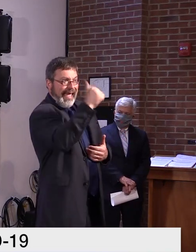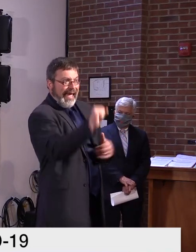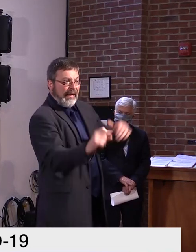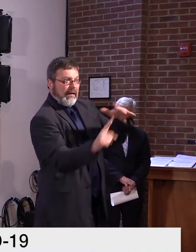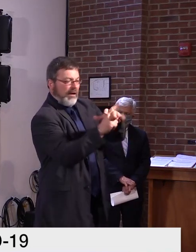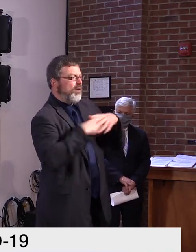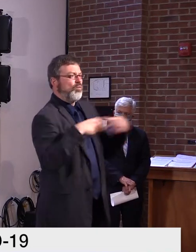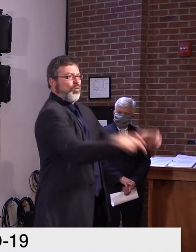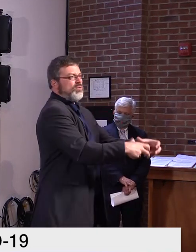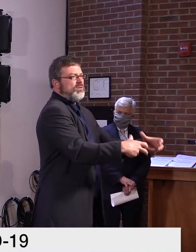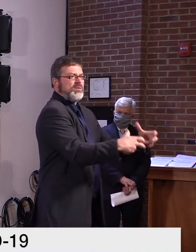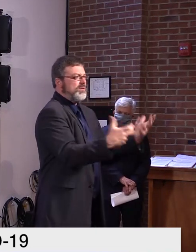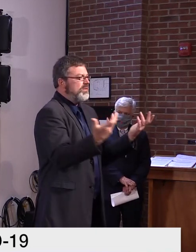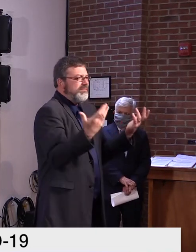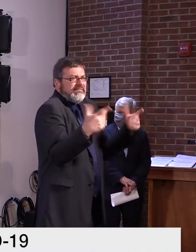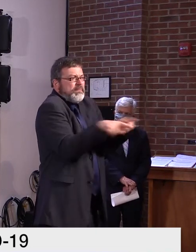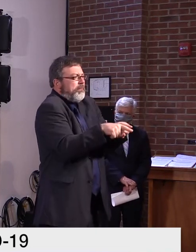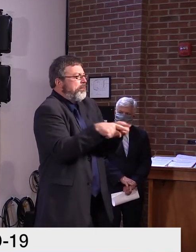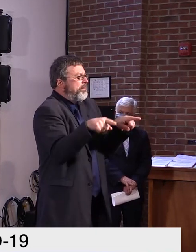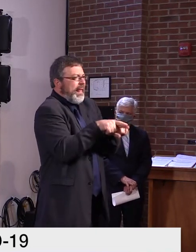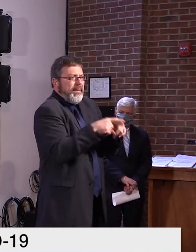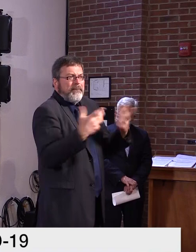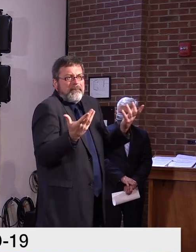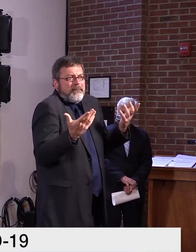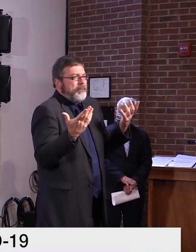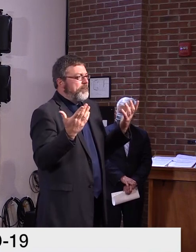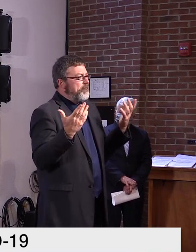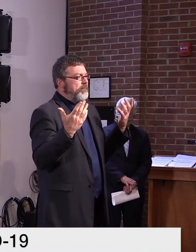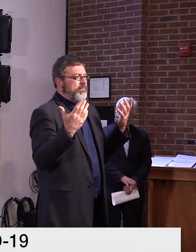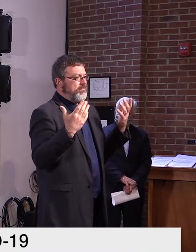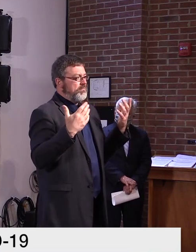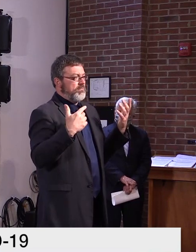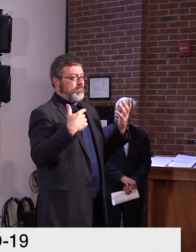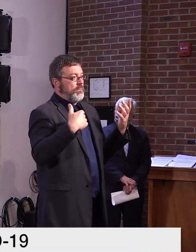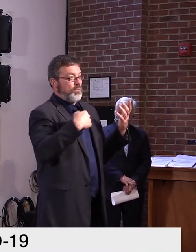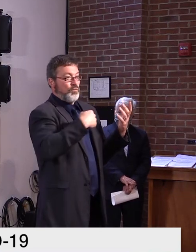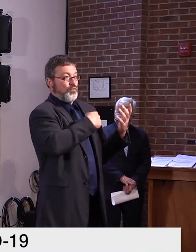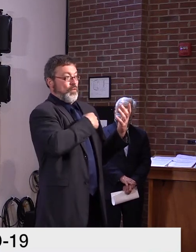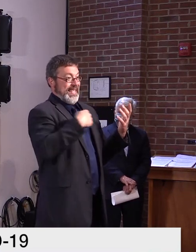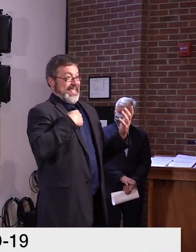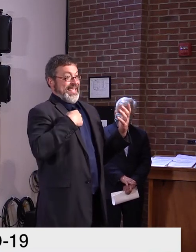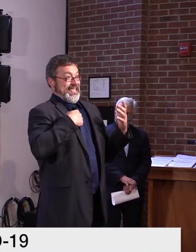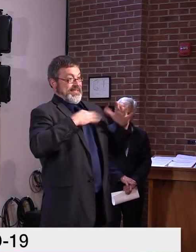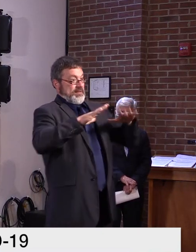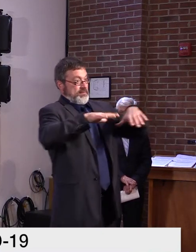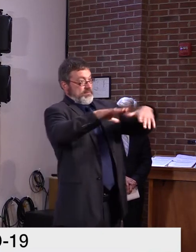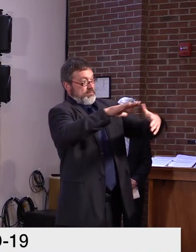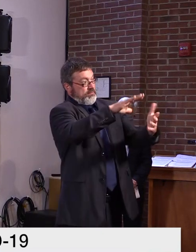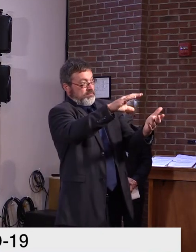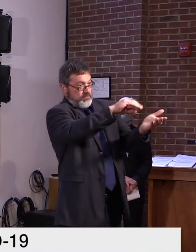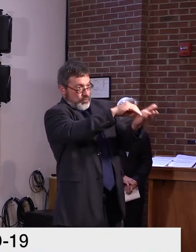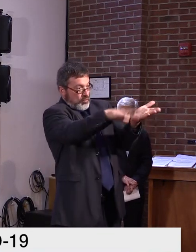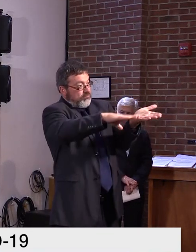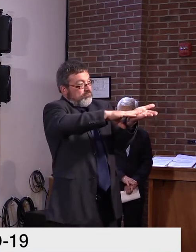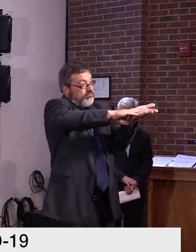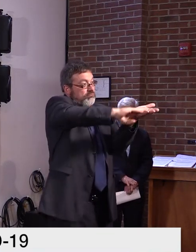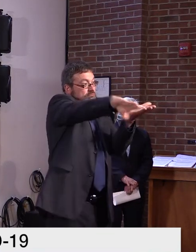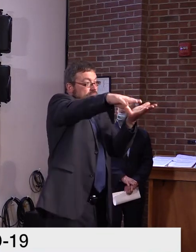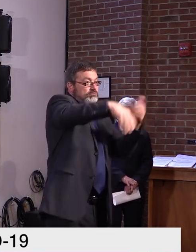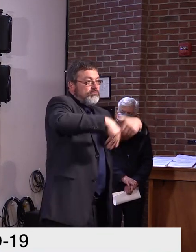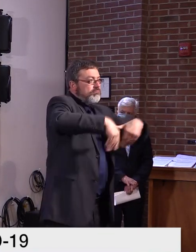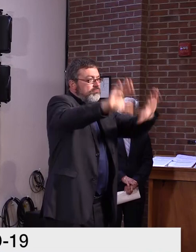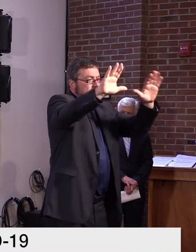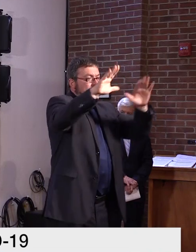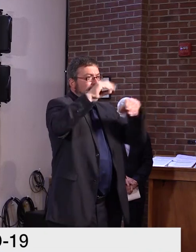forth, uh, was part of the plan, which I think is, was masterfully done, uh, because without that, they'd be coming back and forth and possibly,